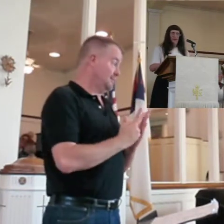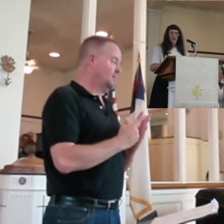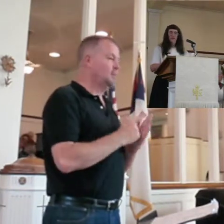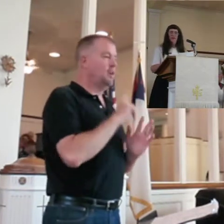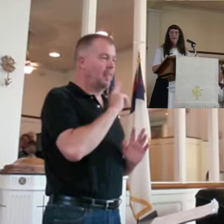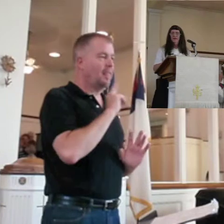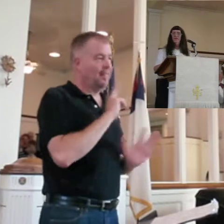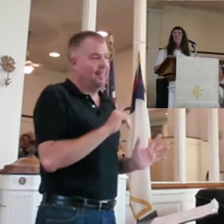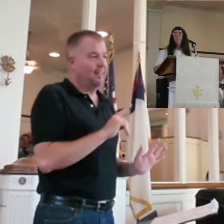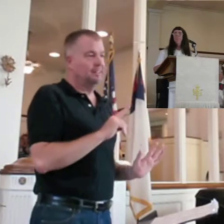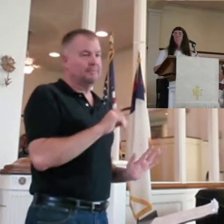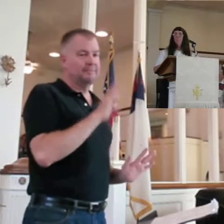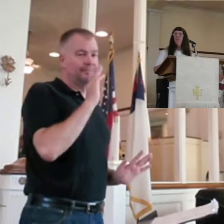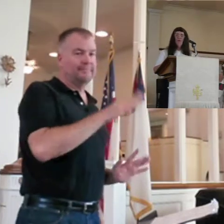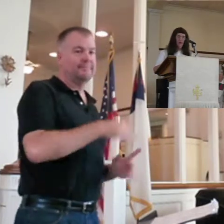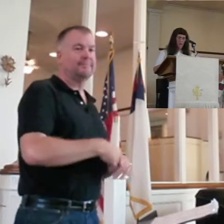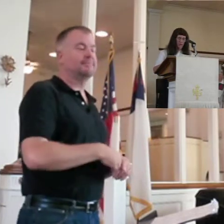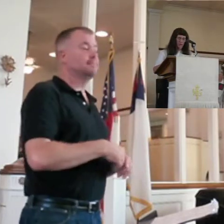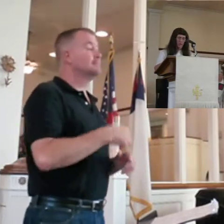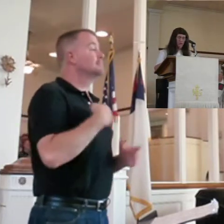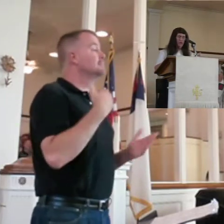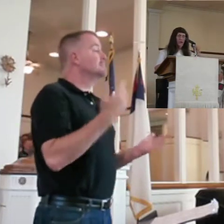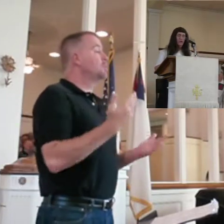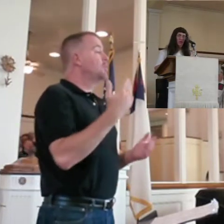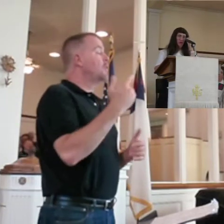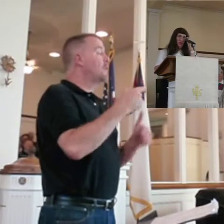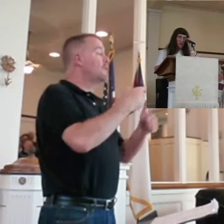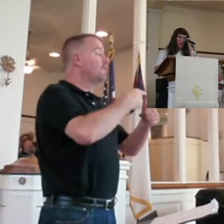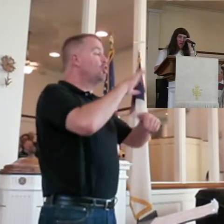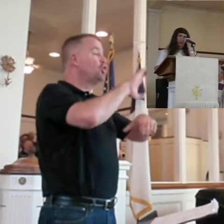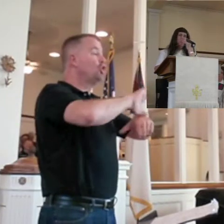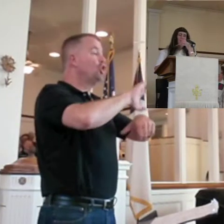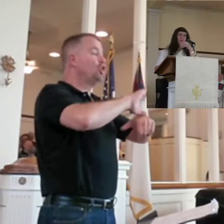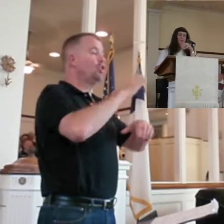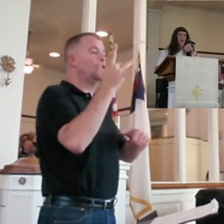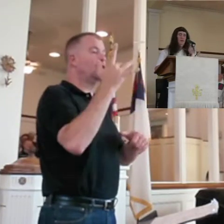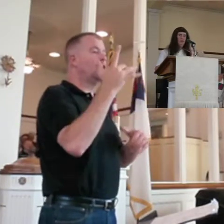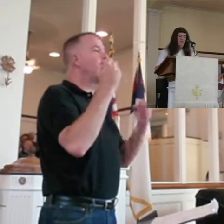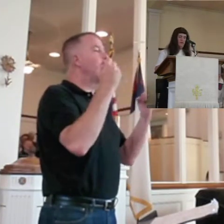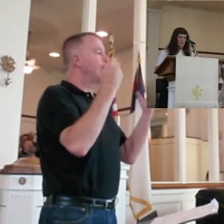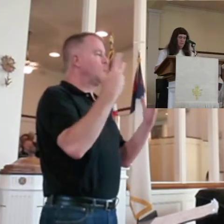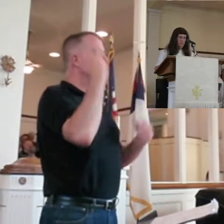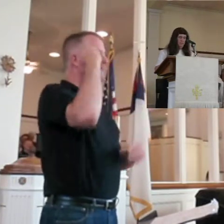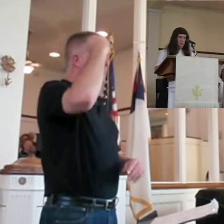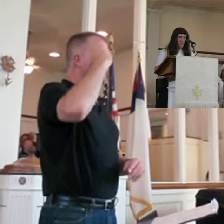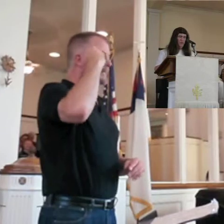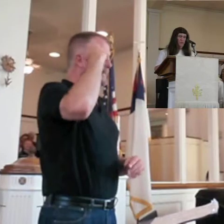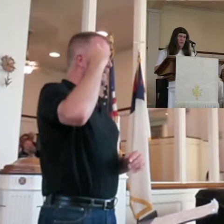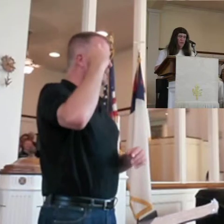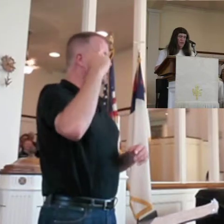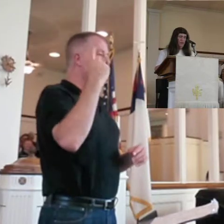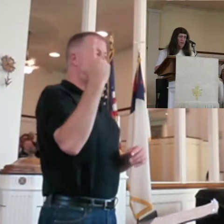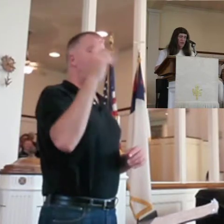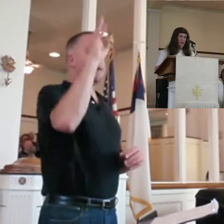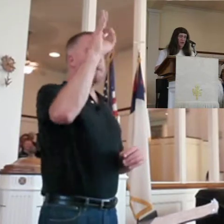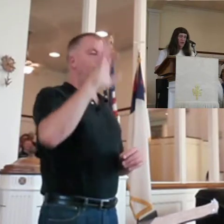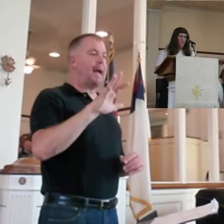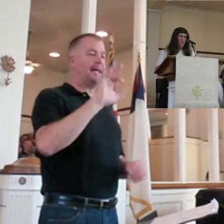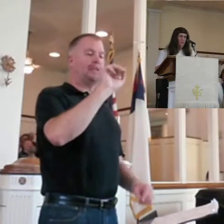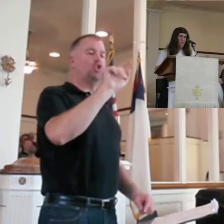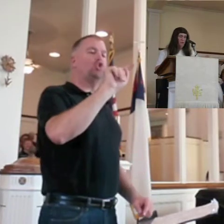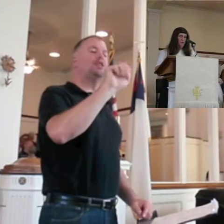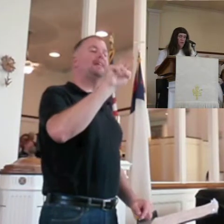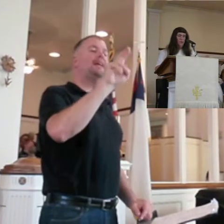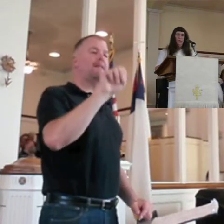In all seriousness, I'm here at First Church for many reasons. One of them is Pastor Steve,